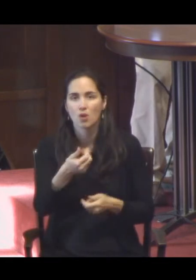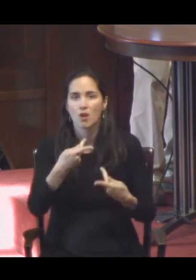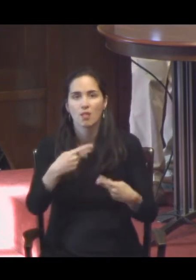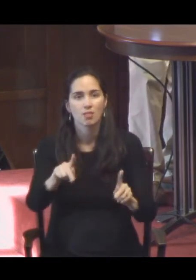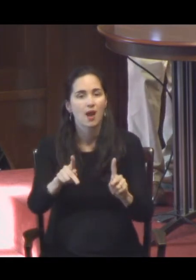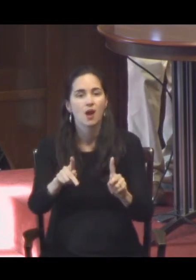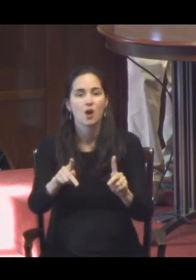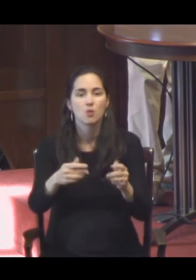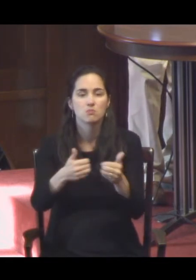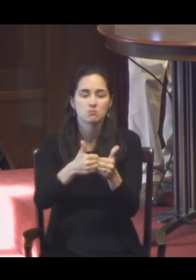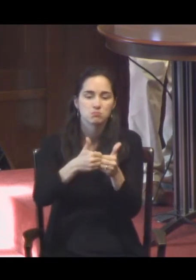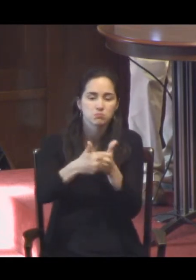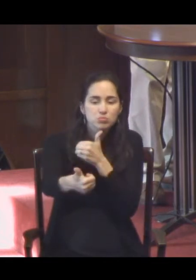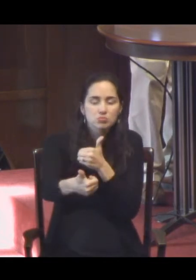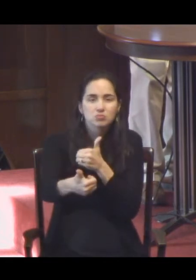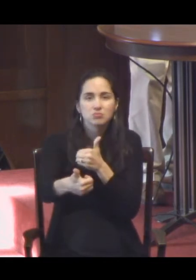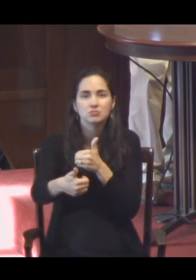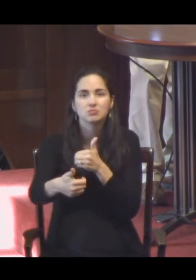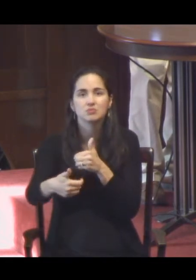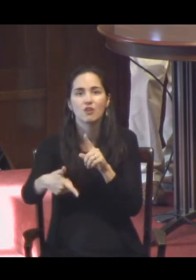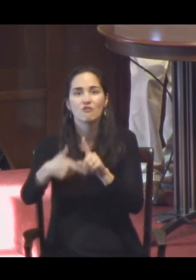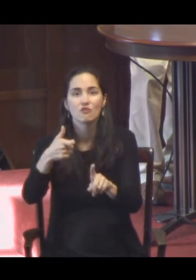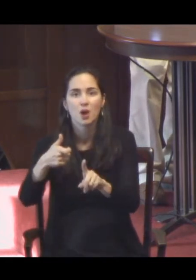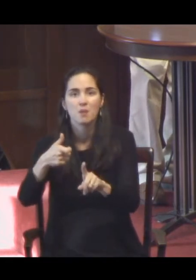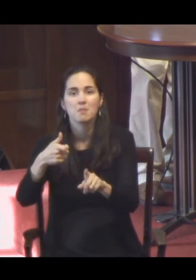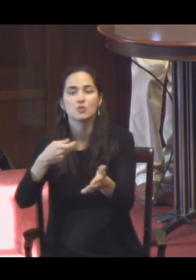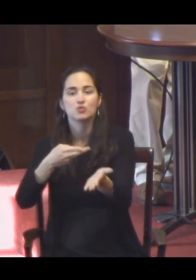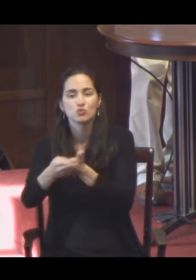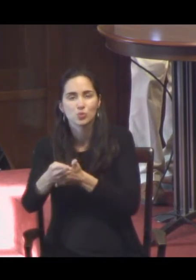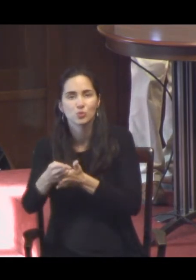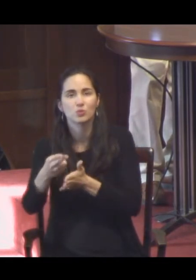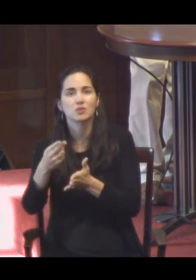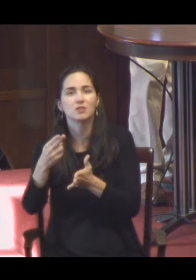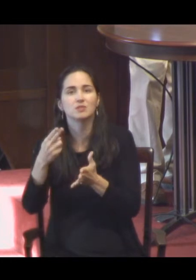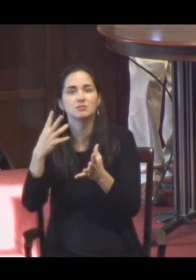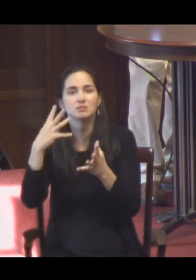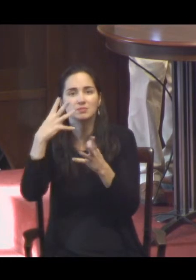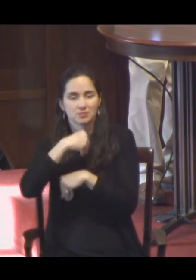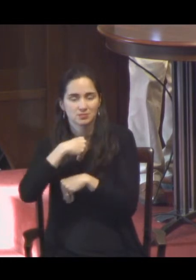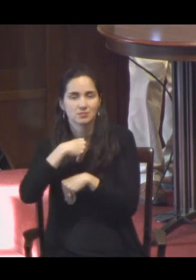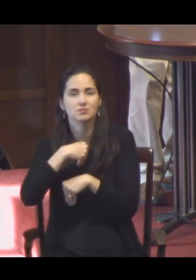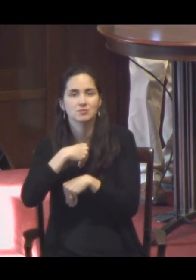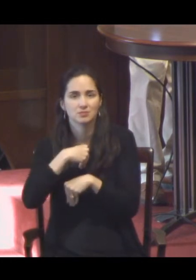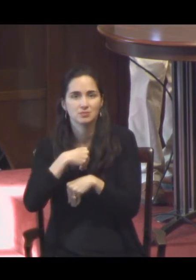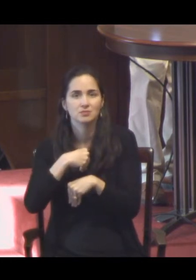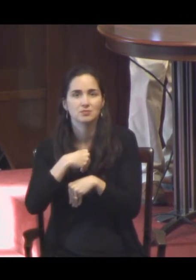sisters without taking them along with herself in an act of mysterious vengeance.